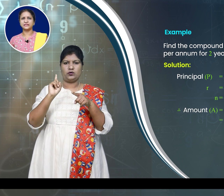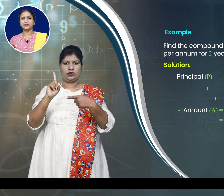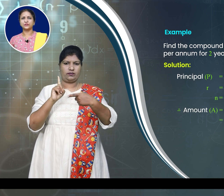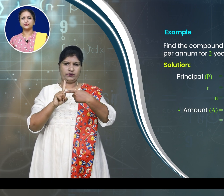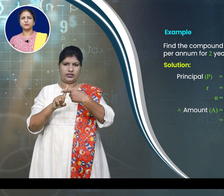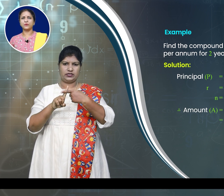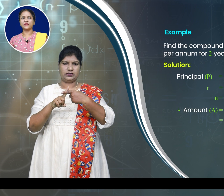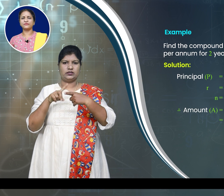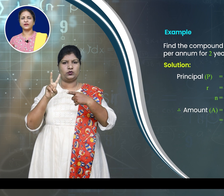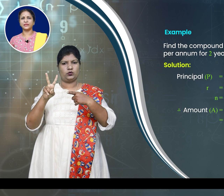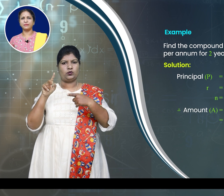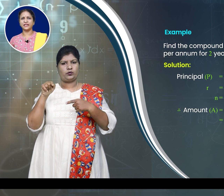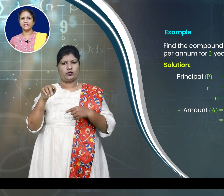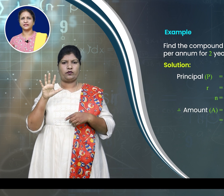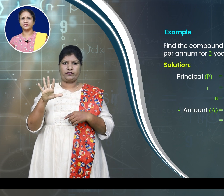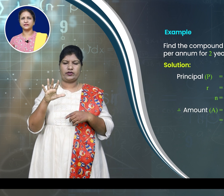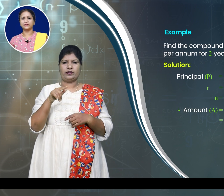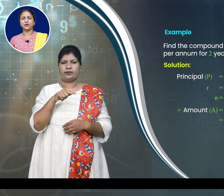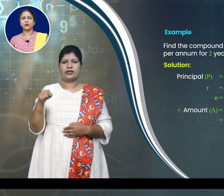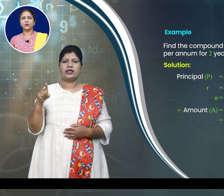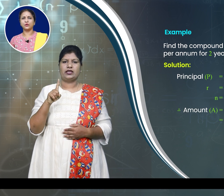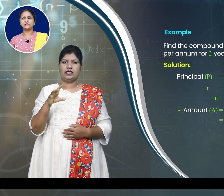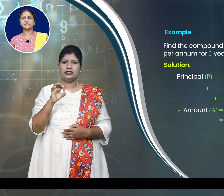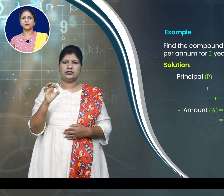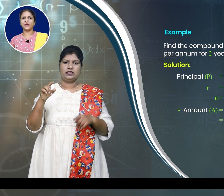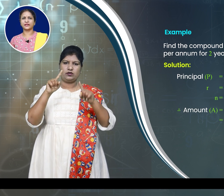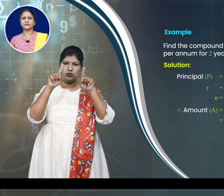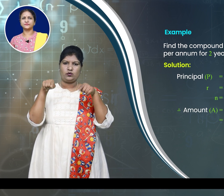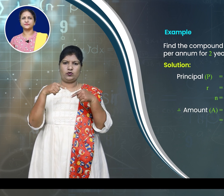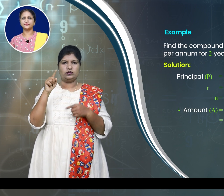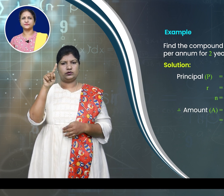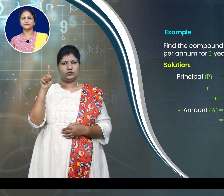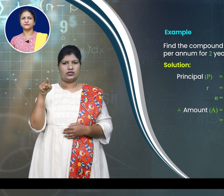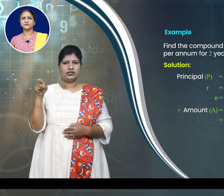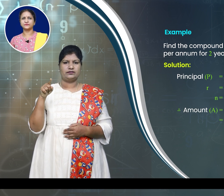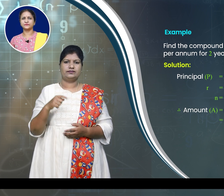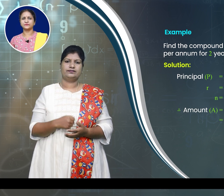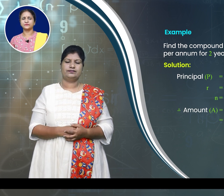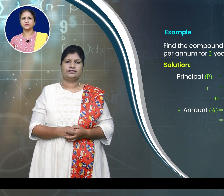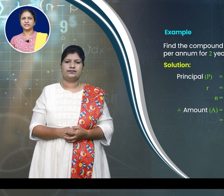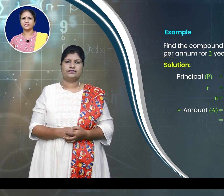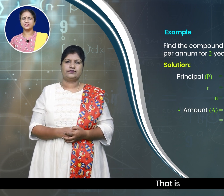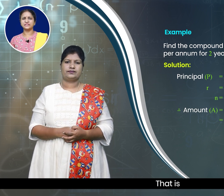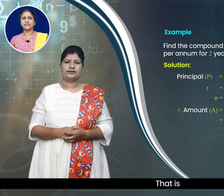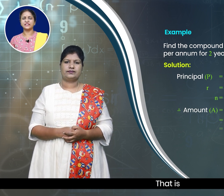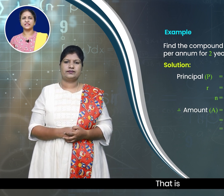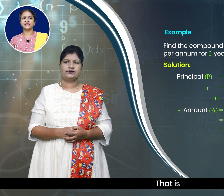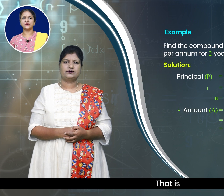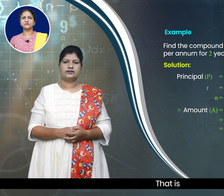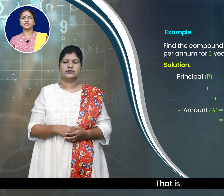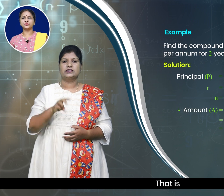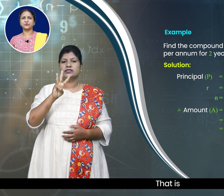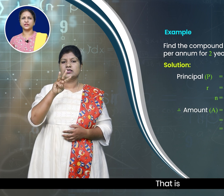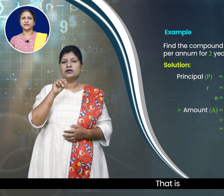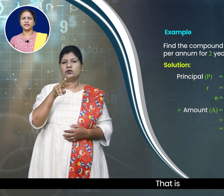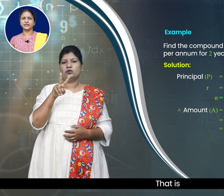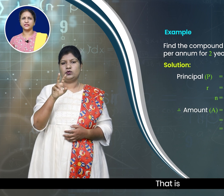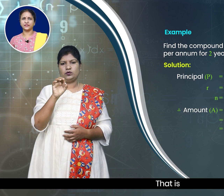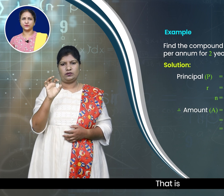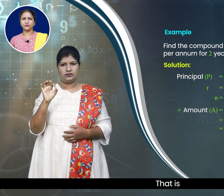2.5 by 100 whole square. That is 3,200 into